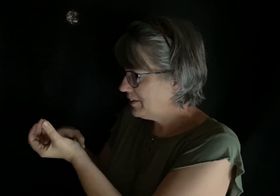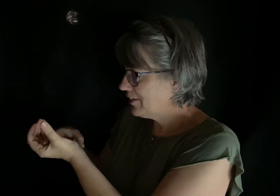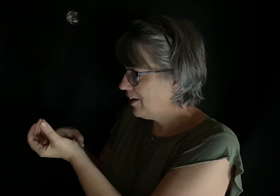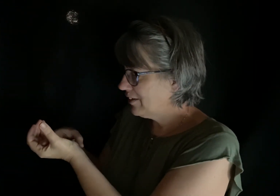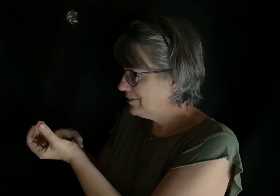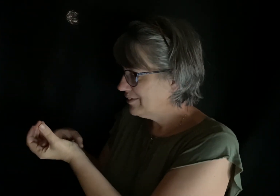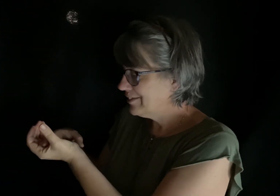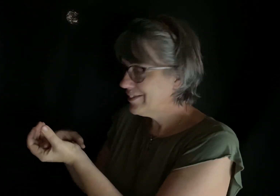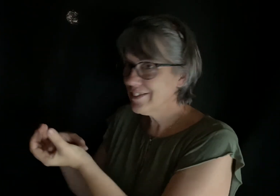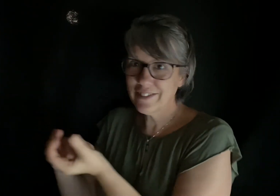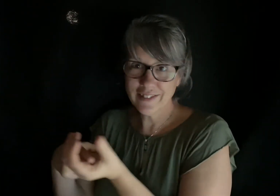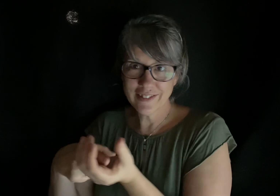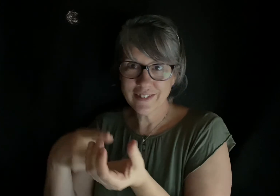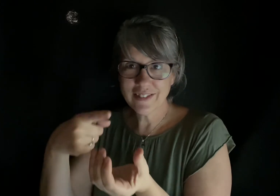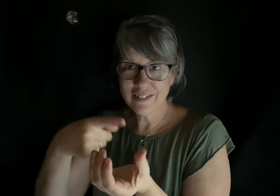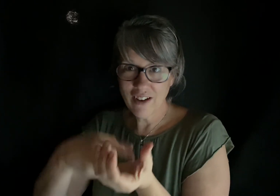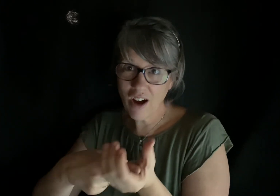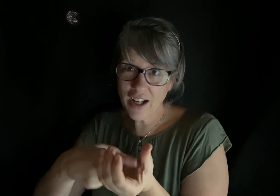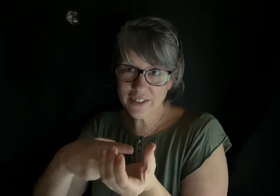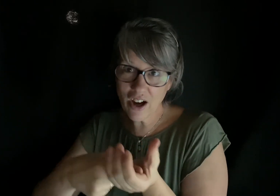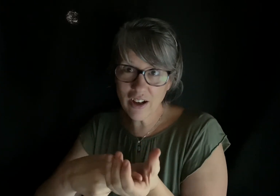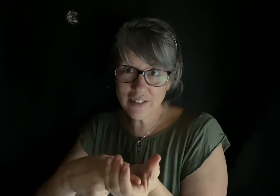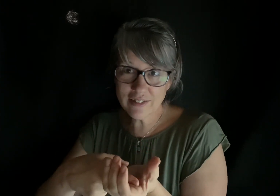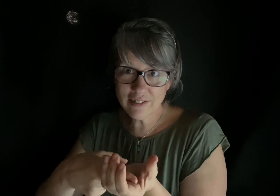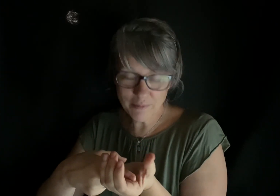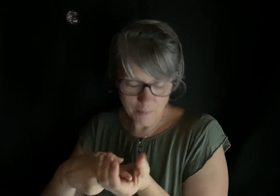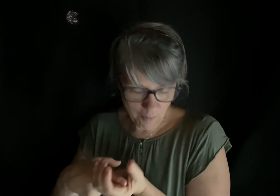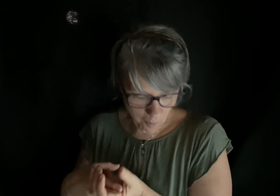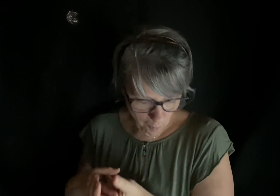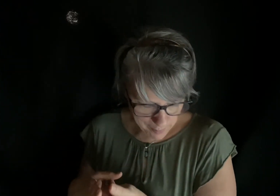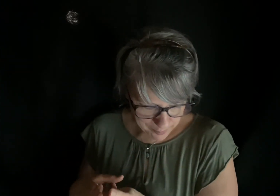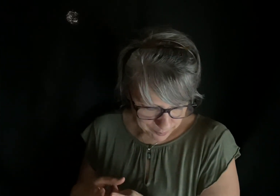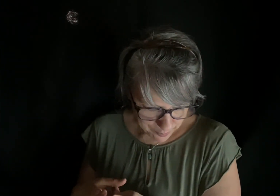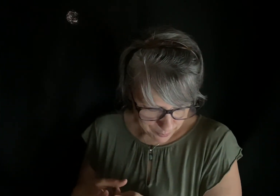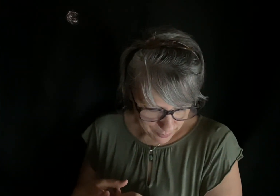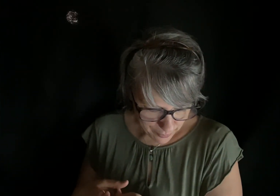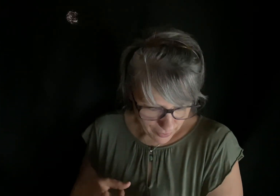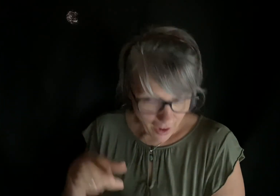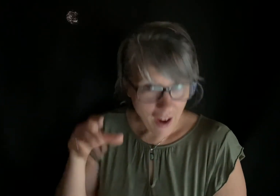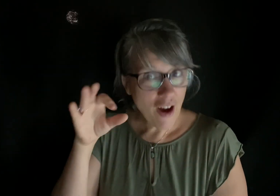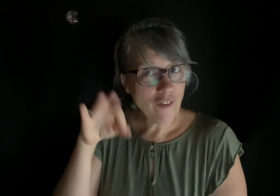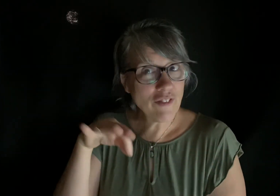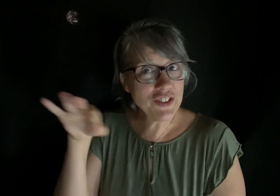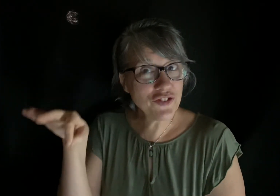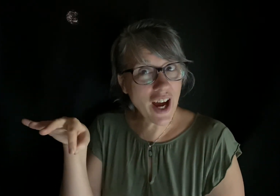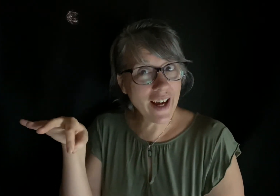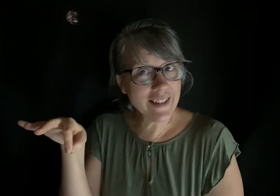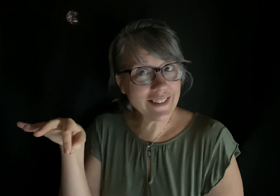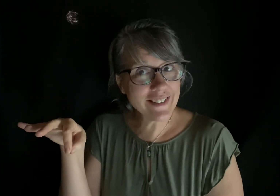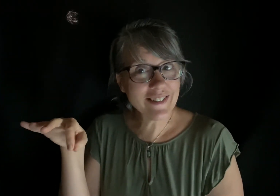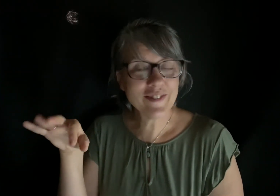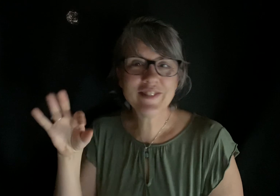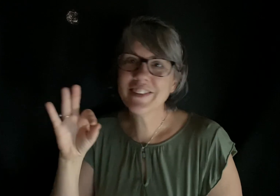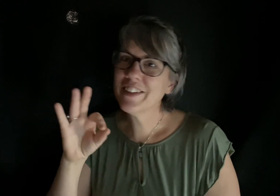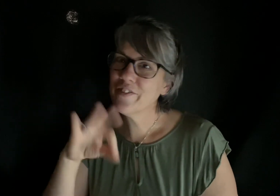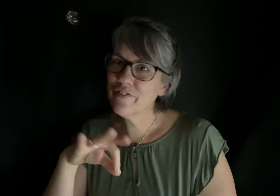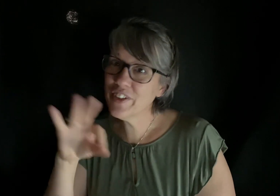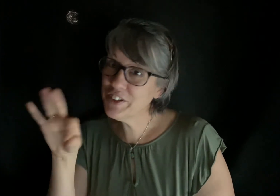dog, hot dog, french fries, french